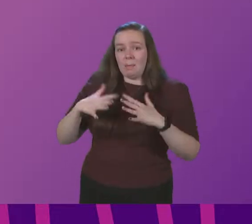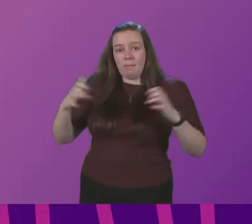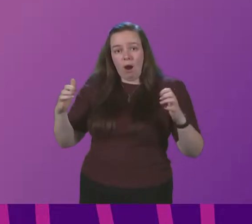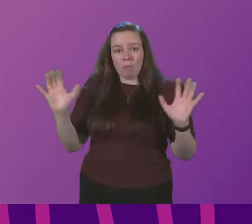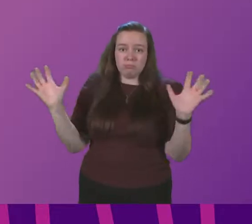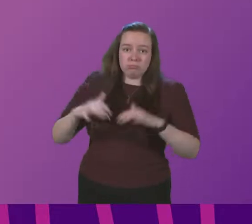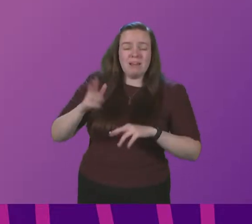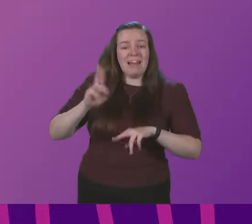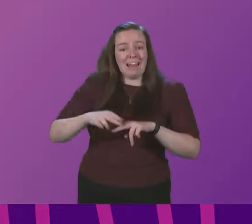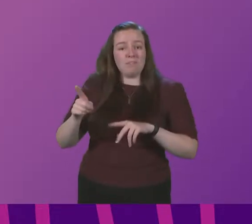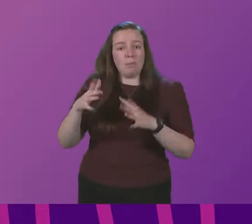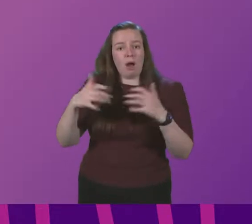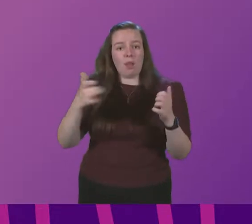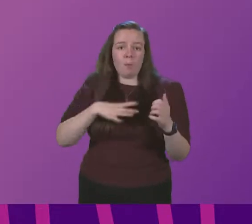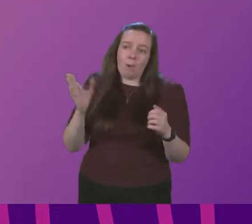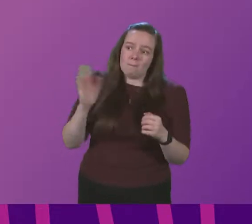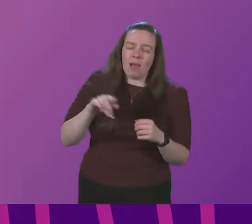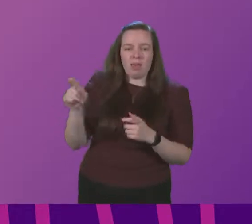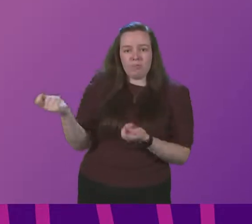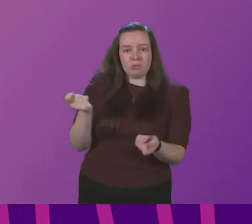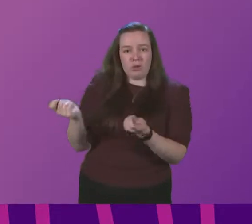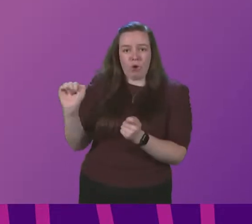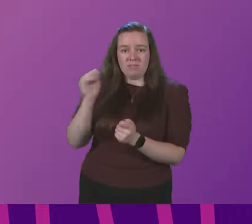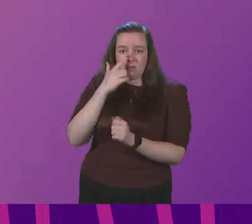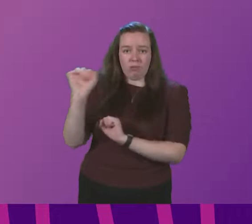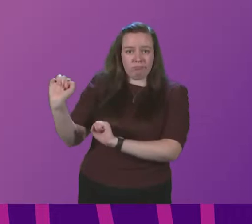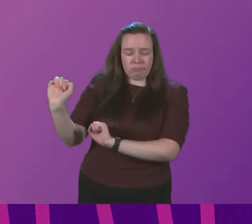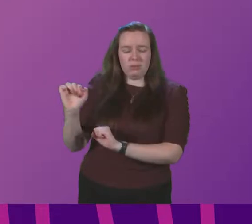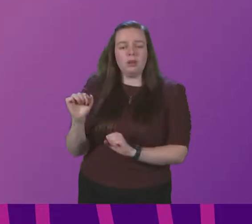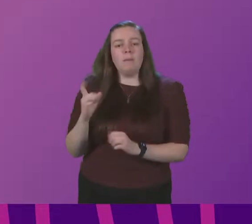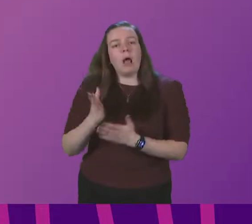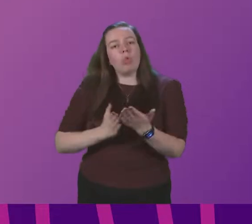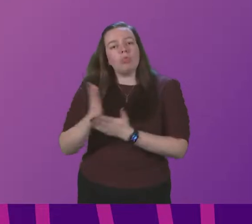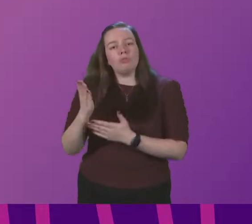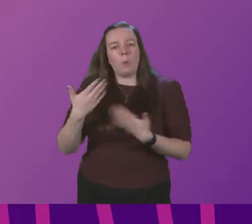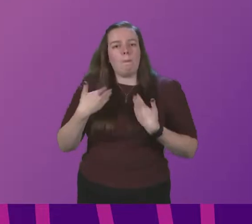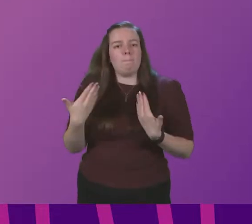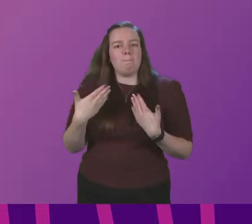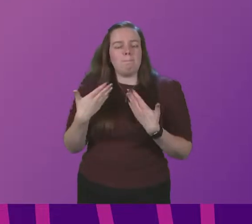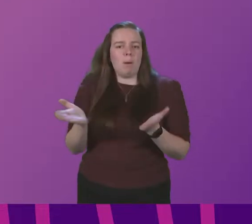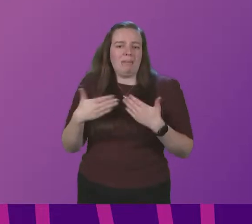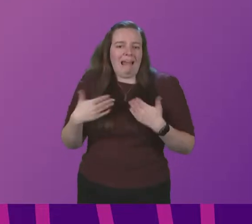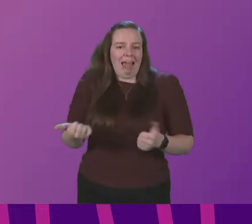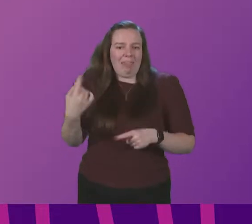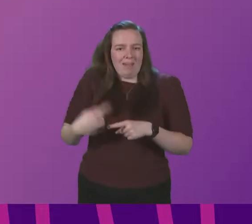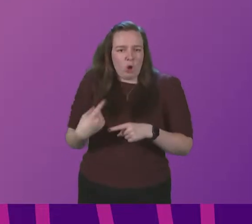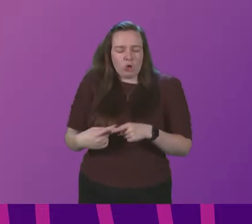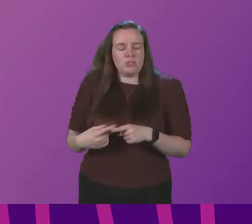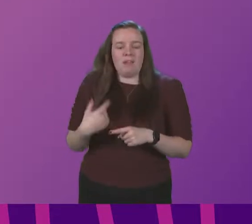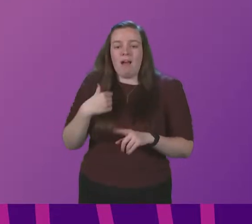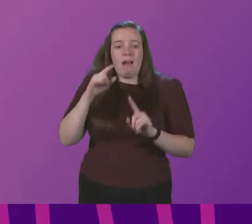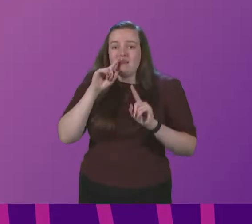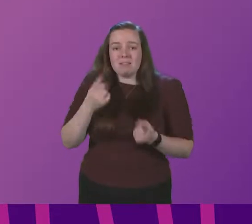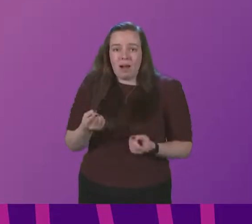Parliament wants to recall, that's a matter for the Presiding Officer. What I can't do during a public health emergency is withhold